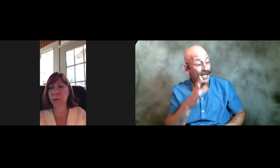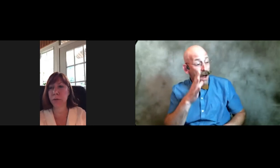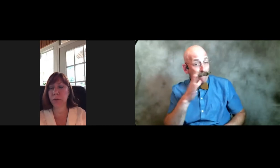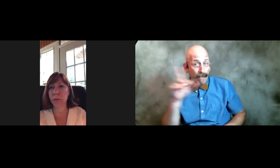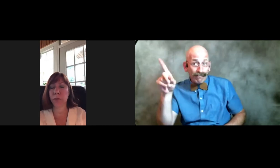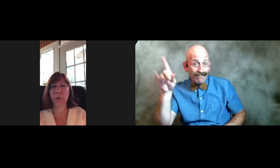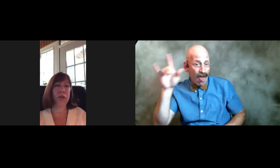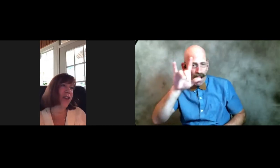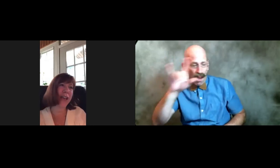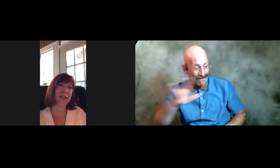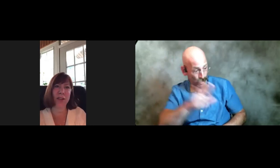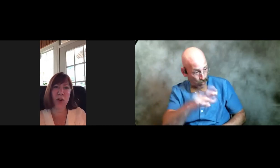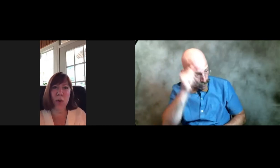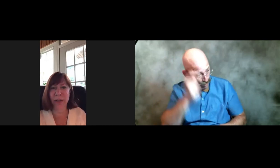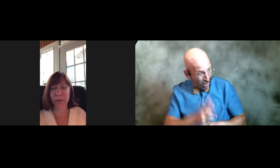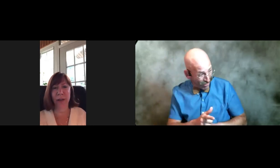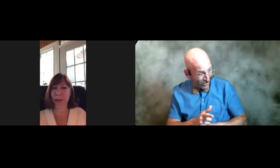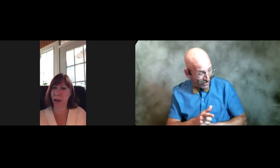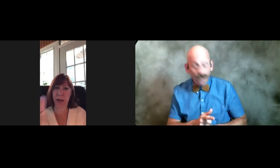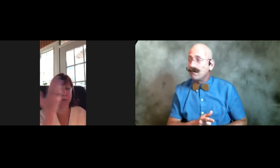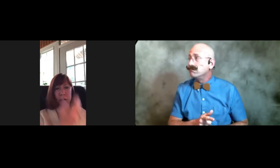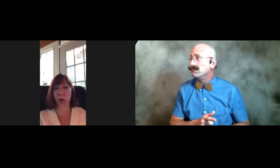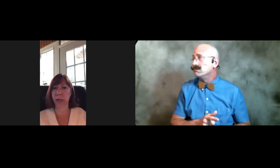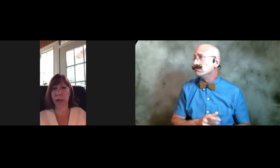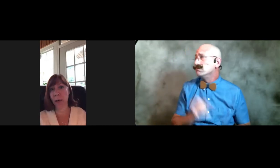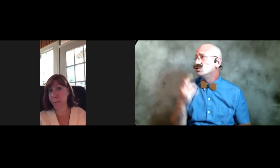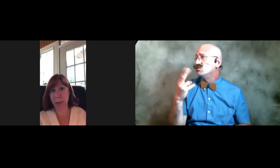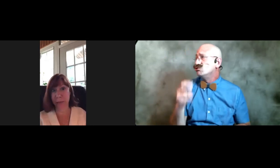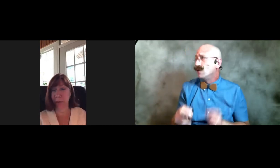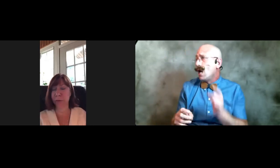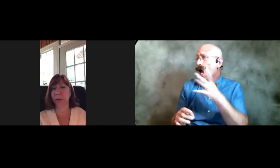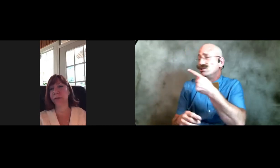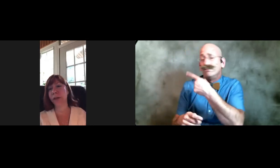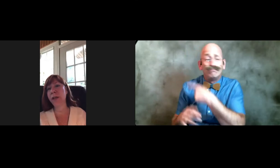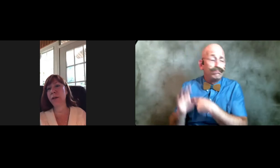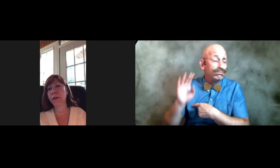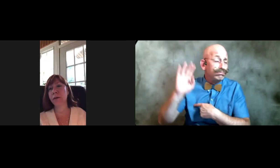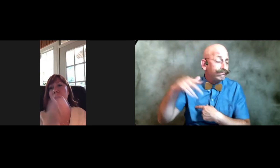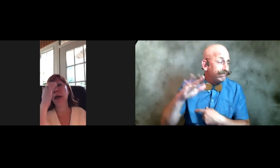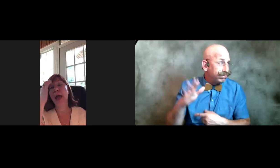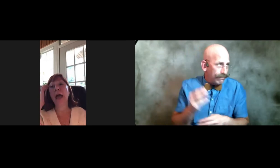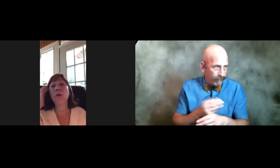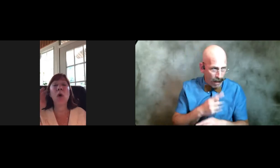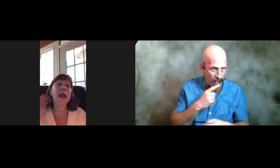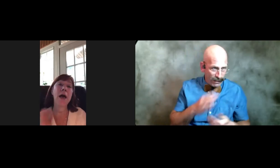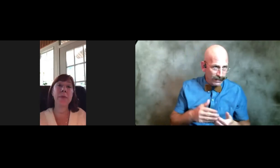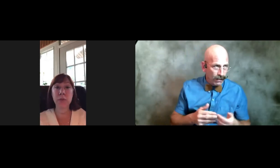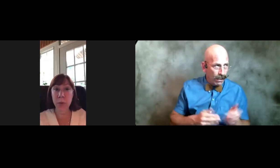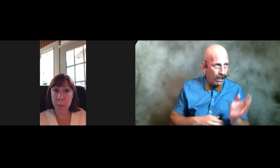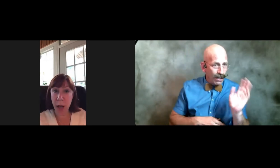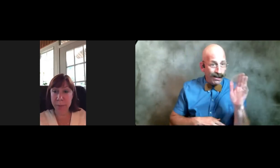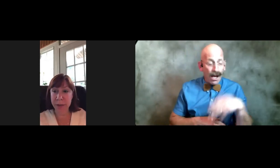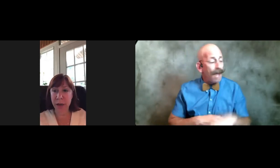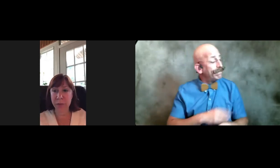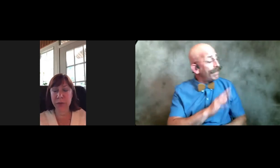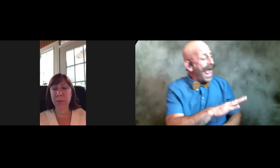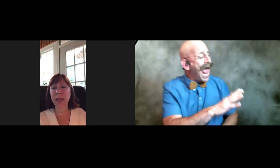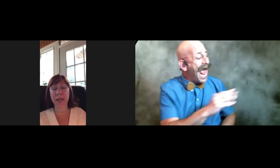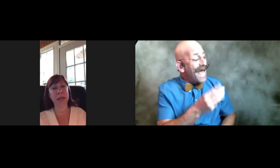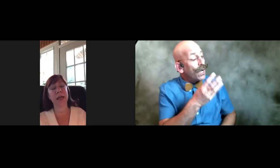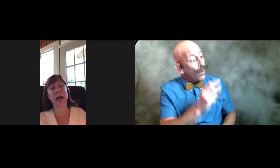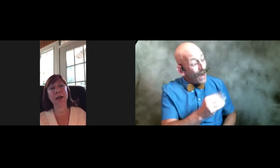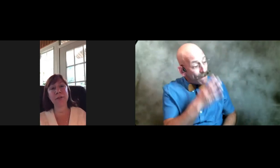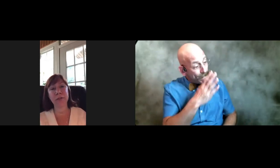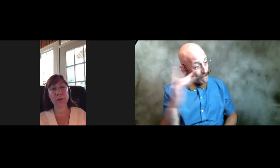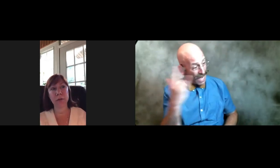she hates you i said not even looking up math is easy and what happens when mommy loves